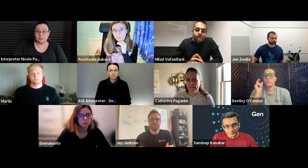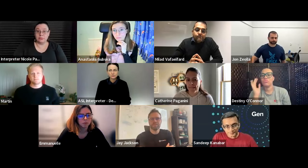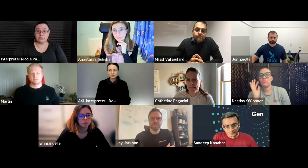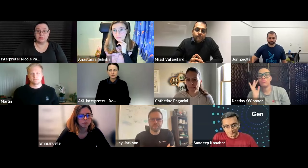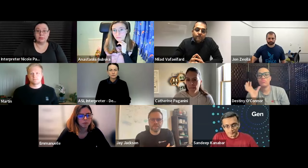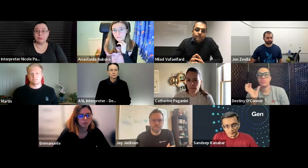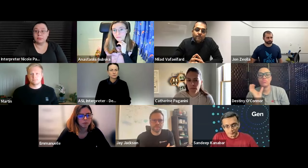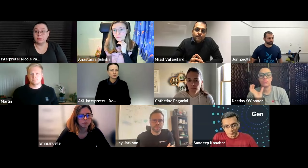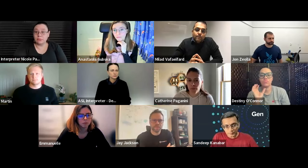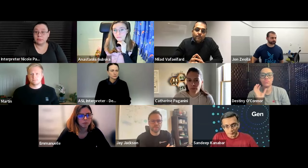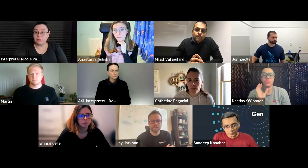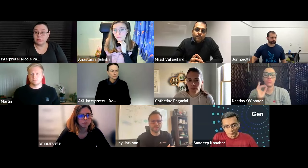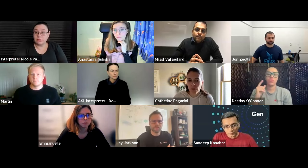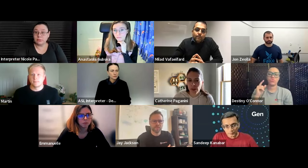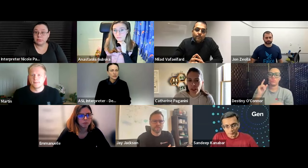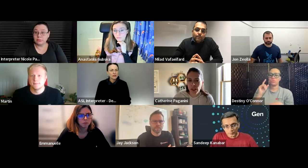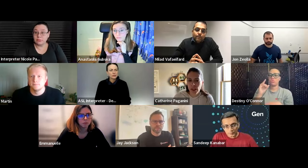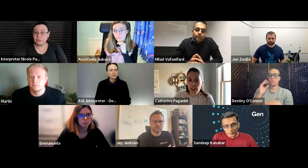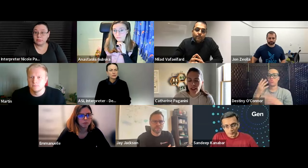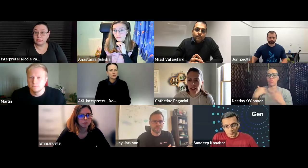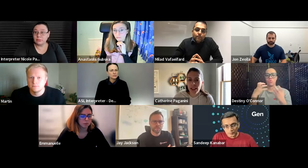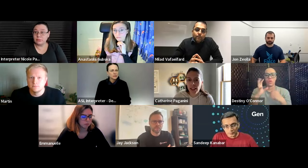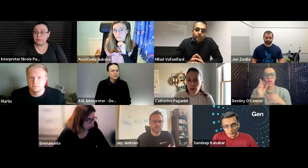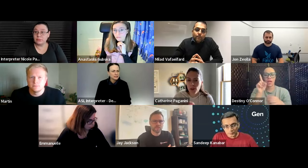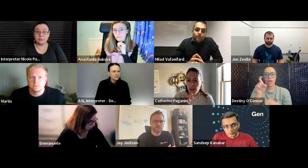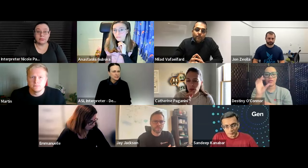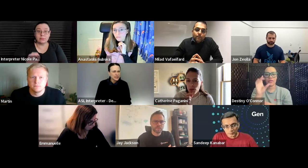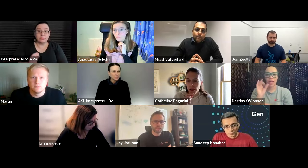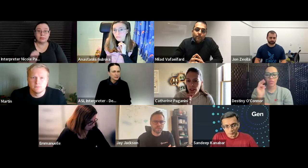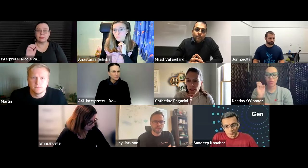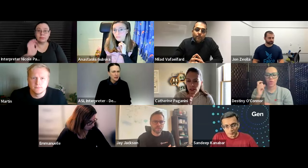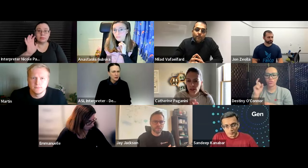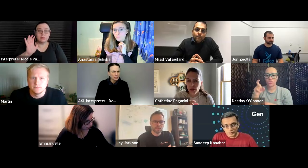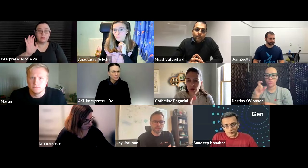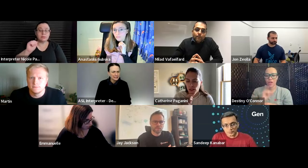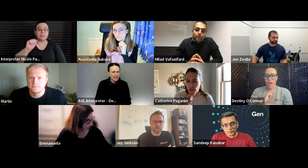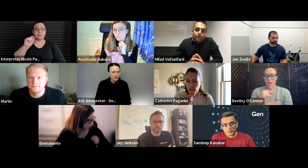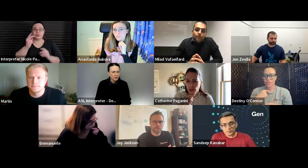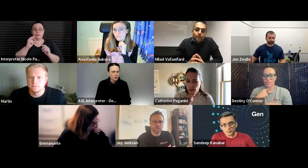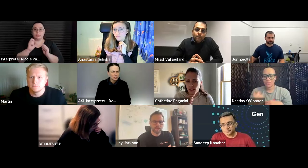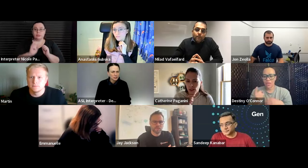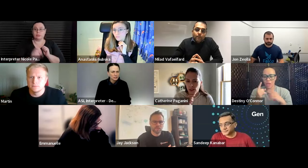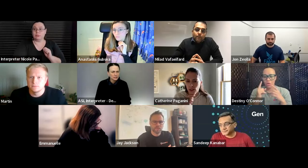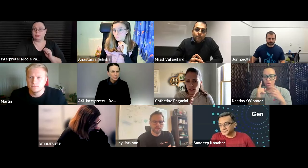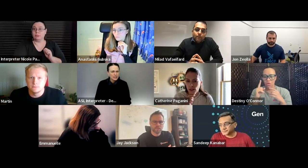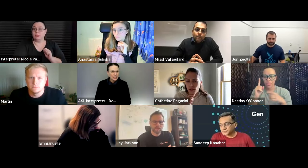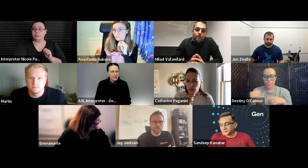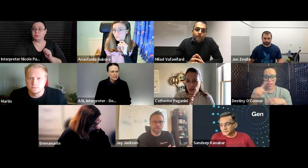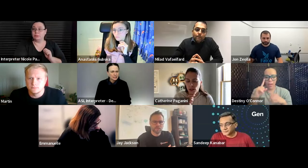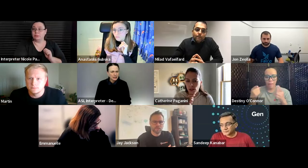catherine um destiny i wanted to ask catherine a question